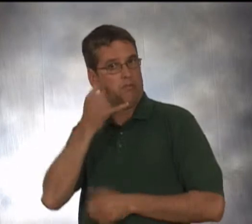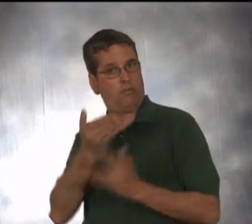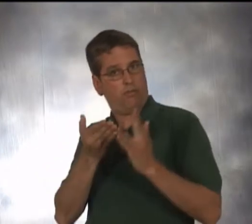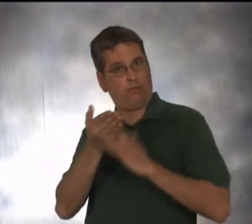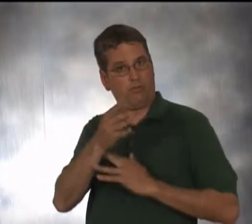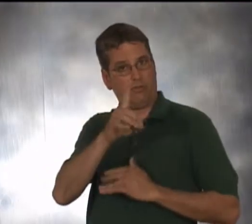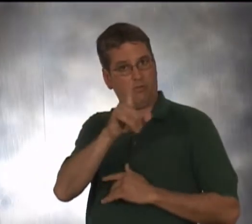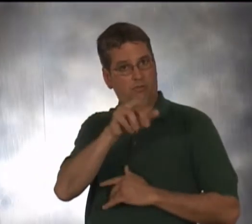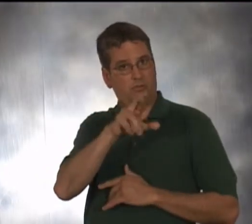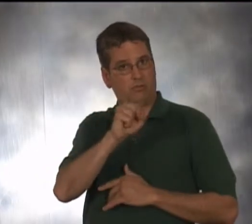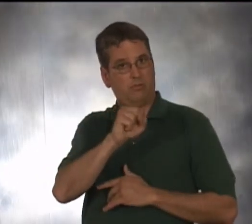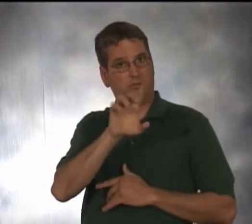five years.